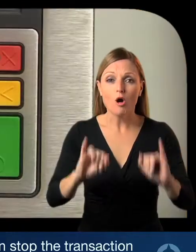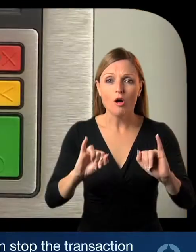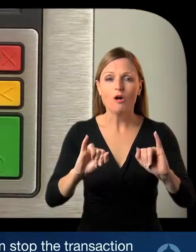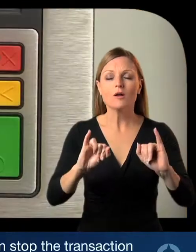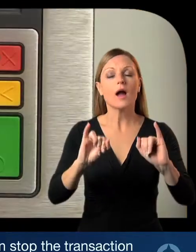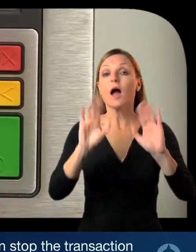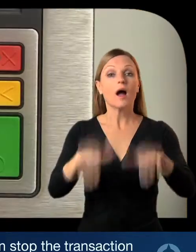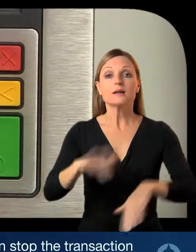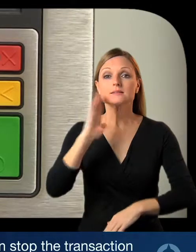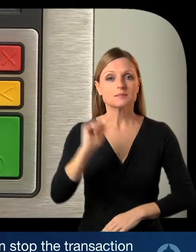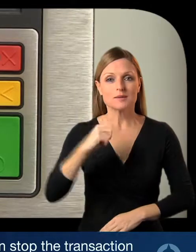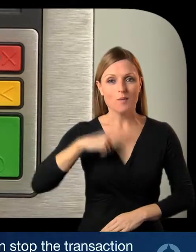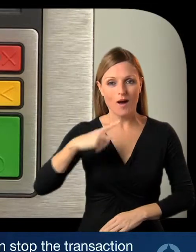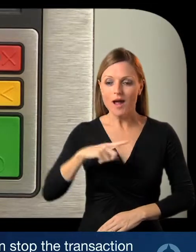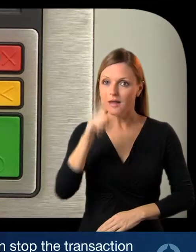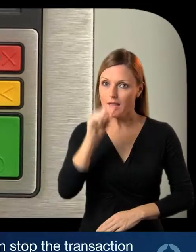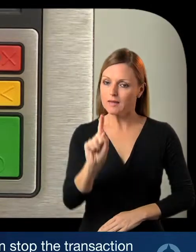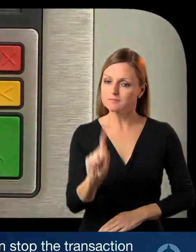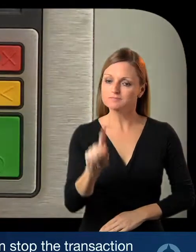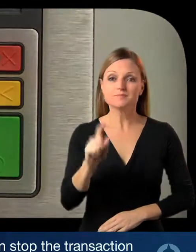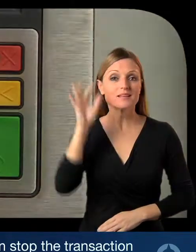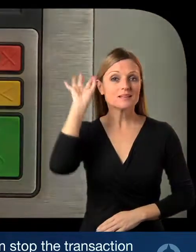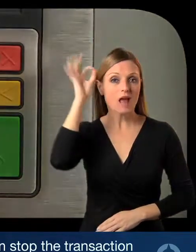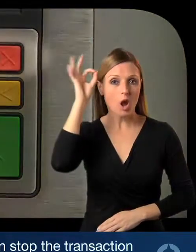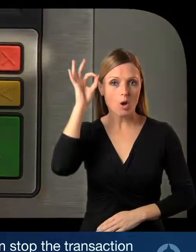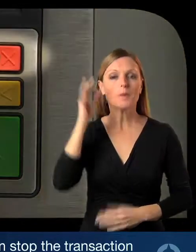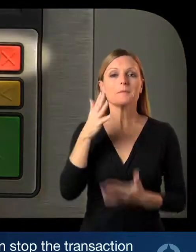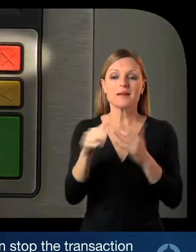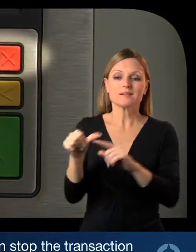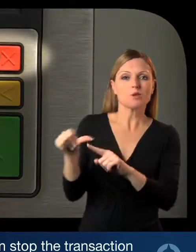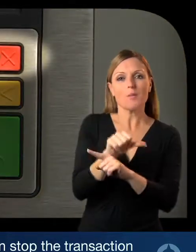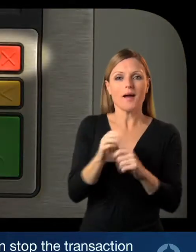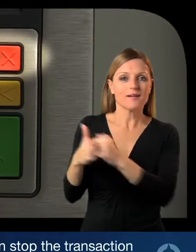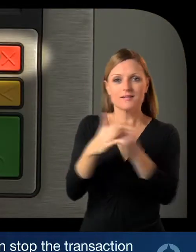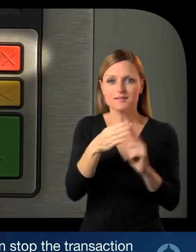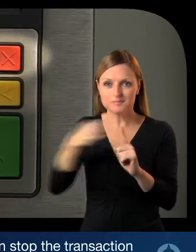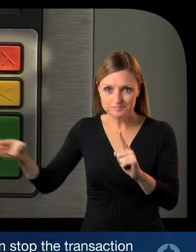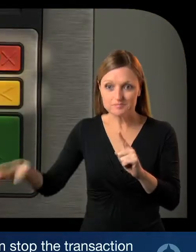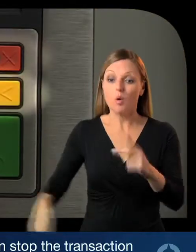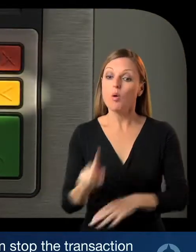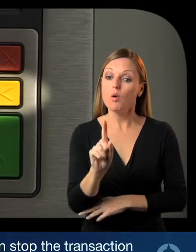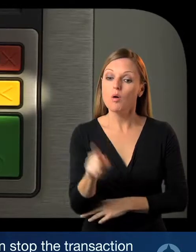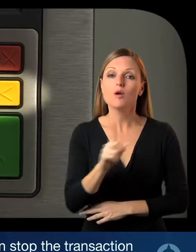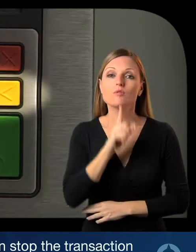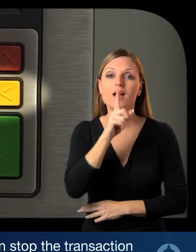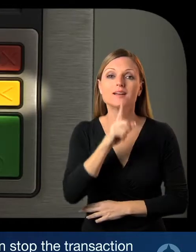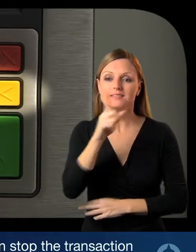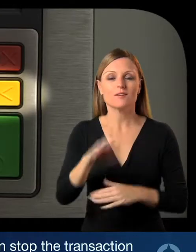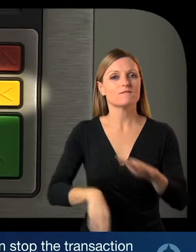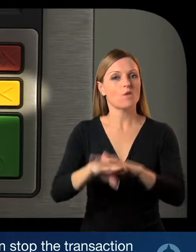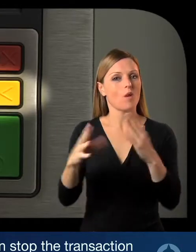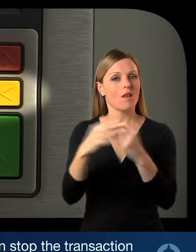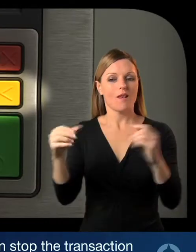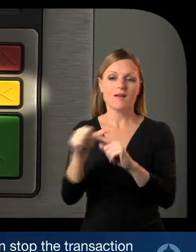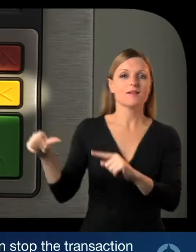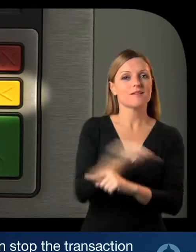If you make a mistake with your PIN you can stop the transaction using the red button or clear to re-enter by using